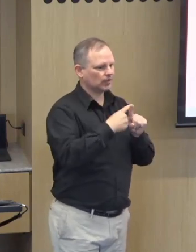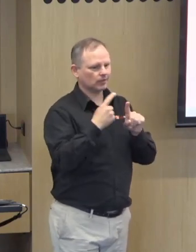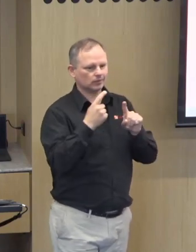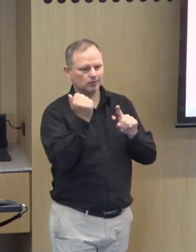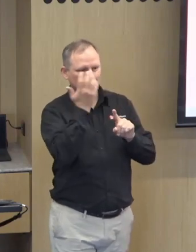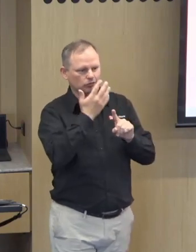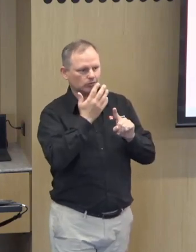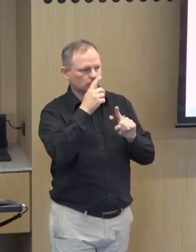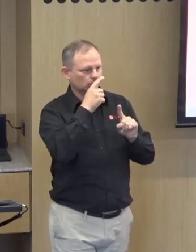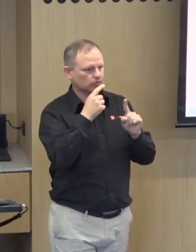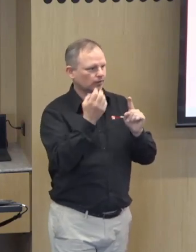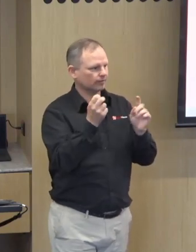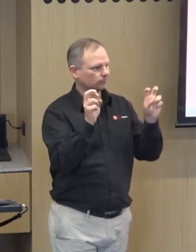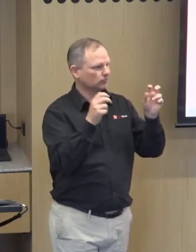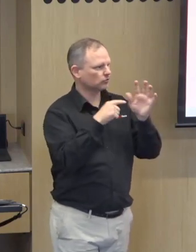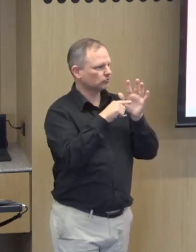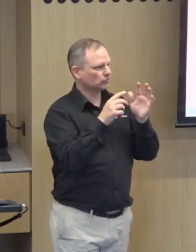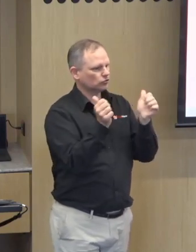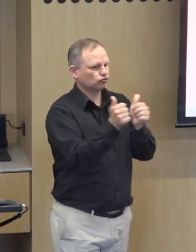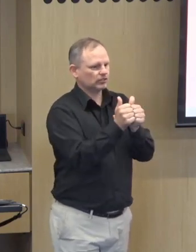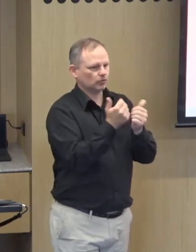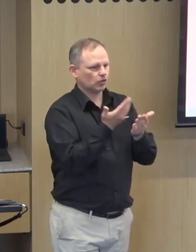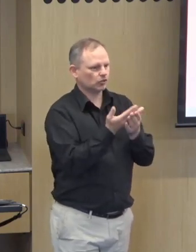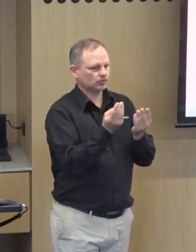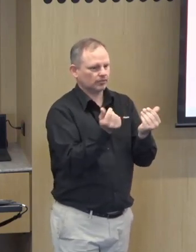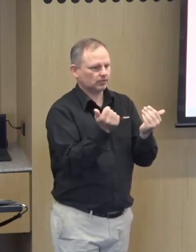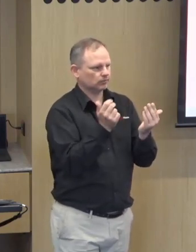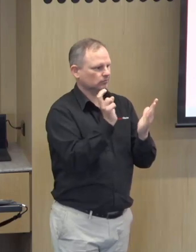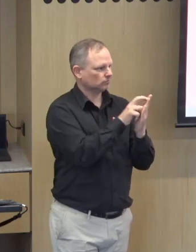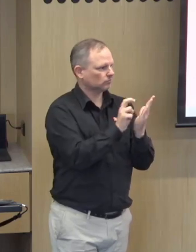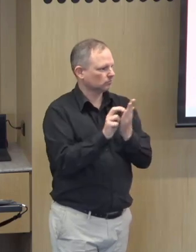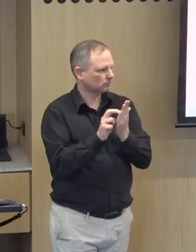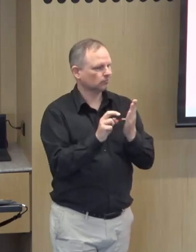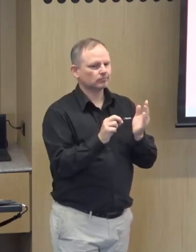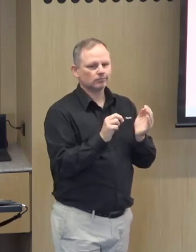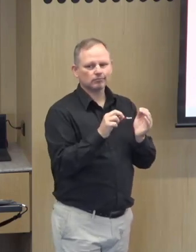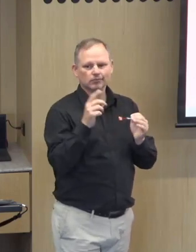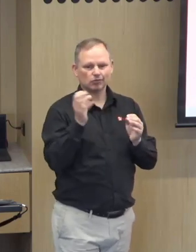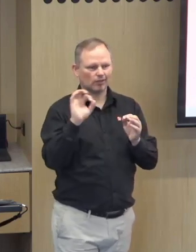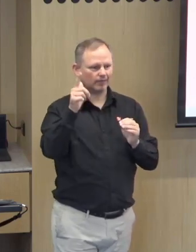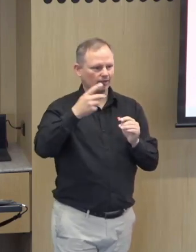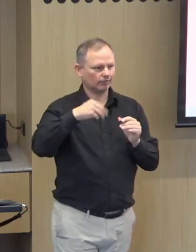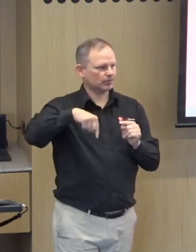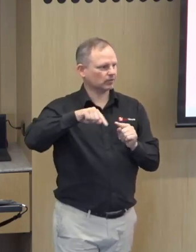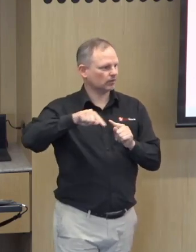our appreciation, respect and acknowledgement goes to those people on whose land that we are gathering on today.